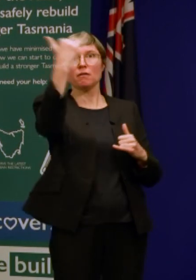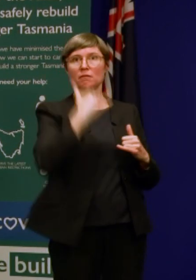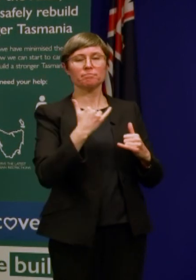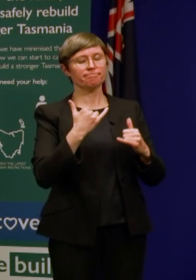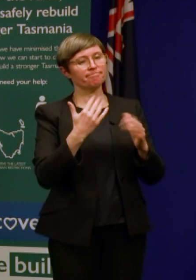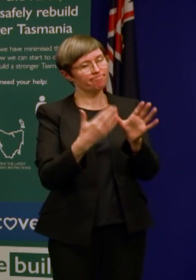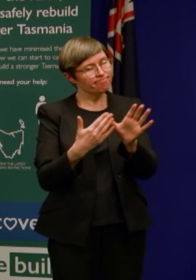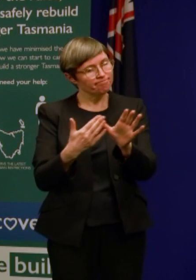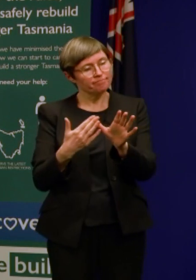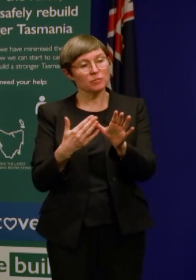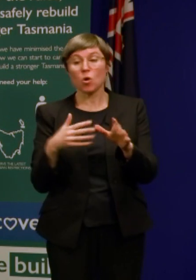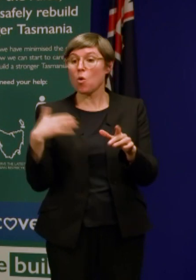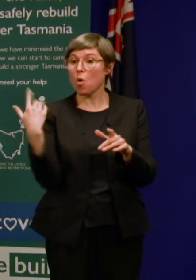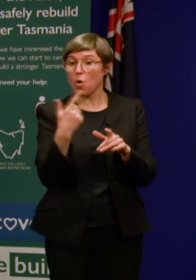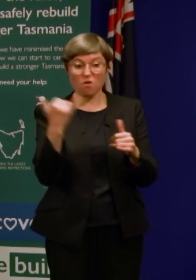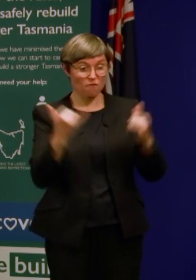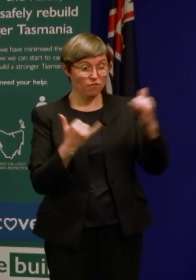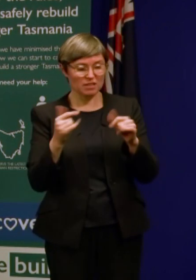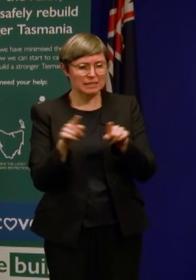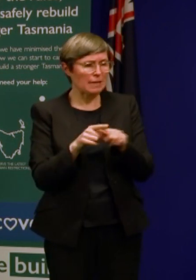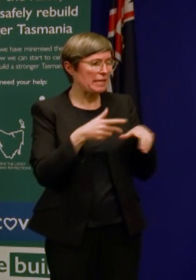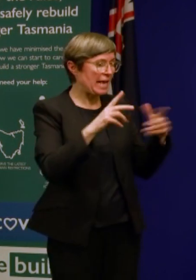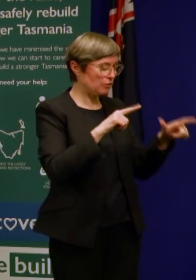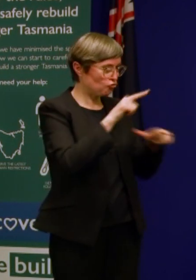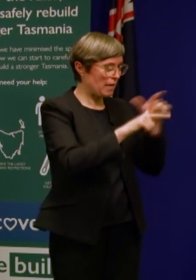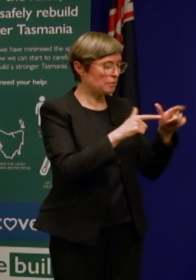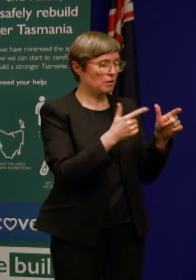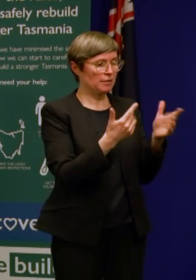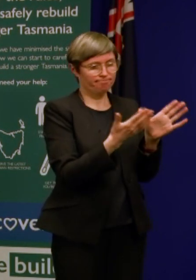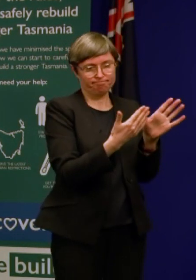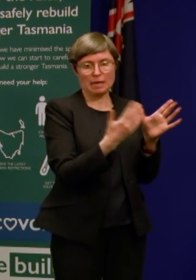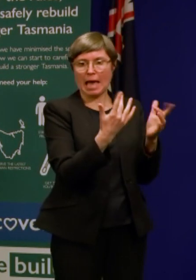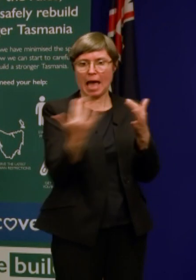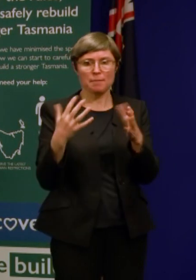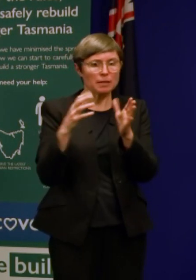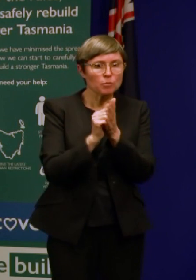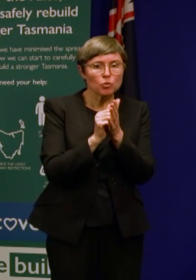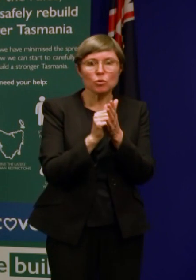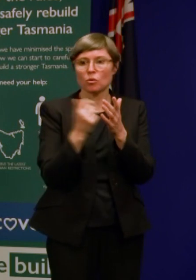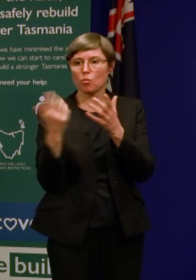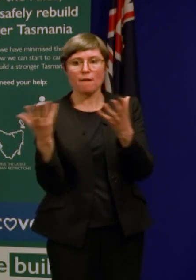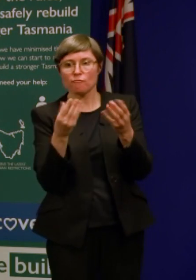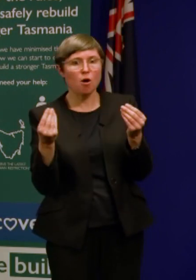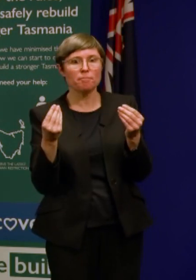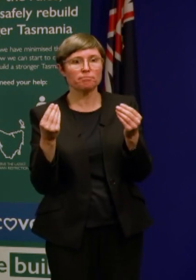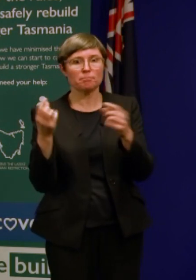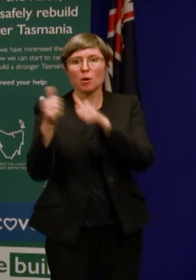transport are demand driven. And I would expect that in the interim, Tullamarine will need to be looked at